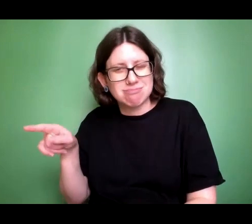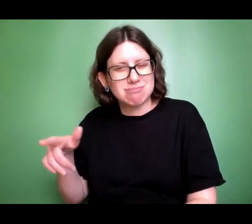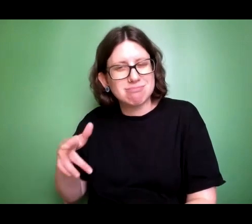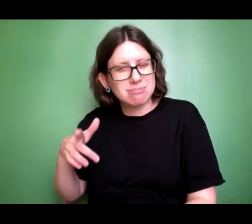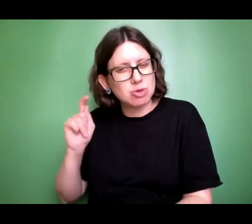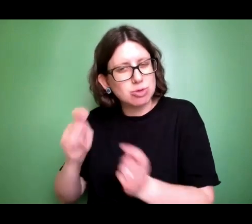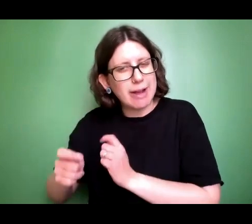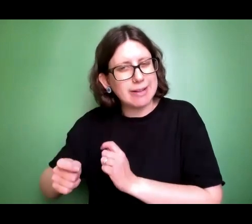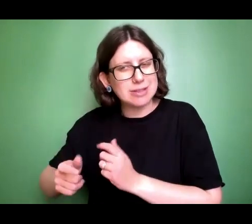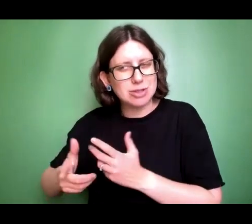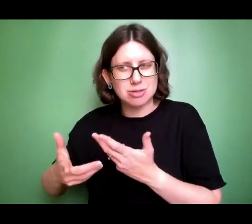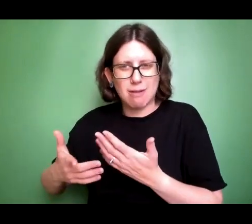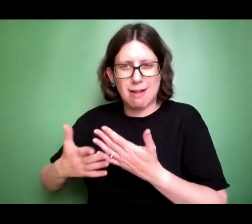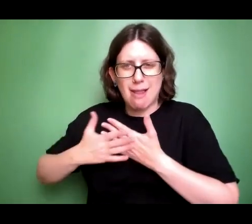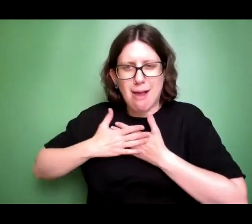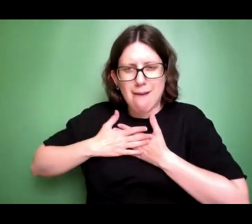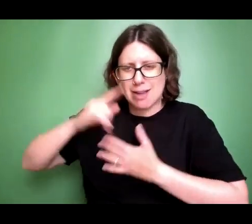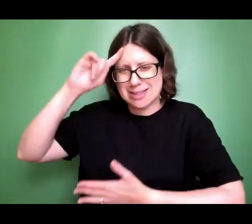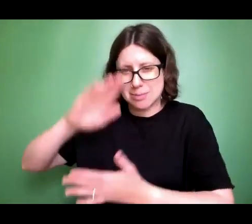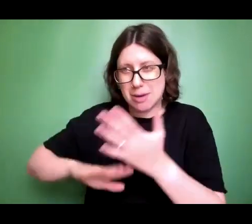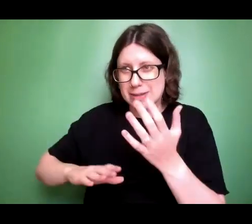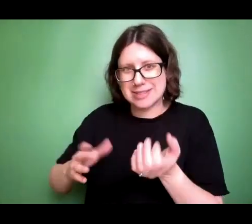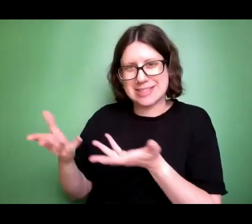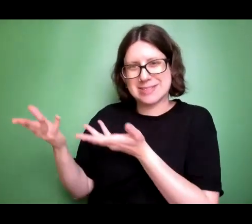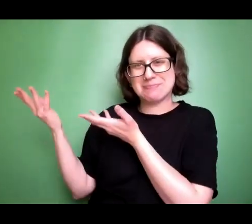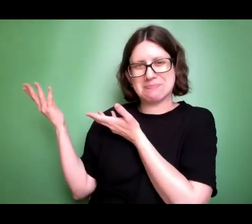and receive love. And here she is.